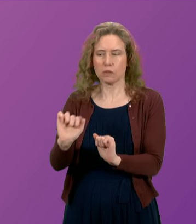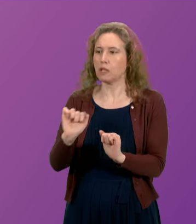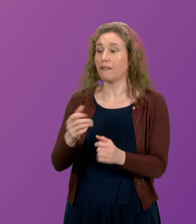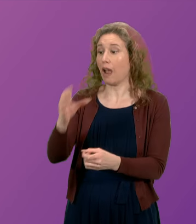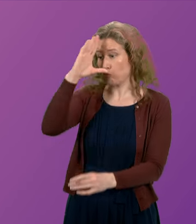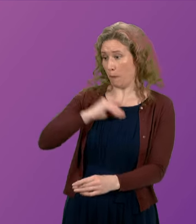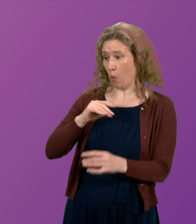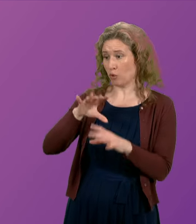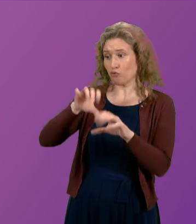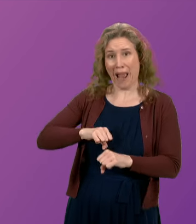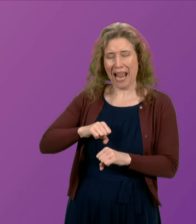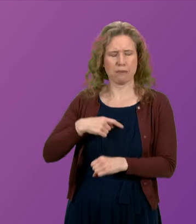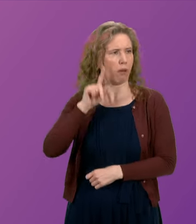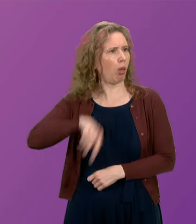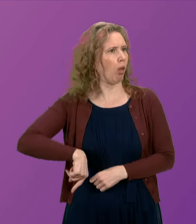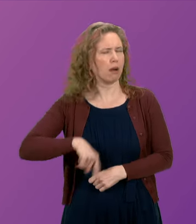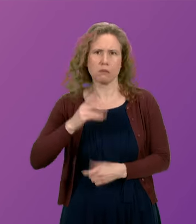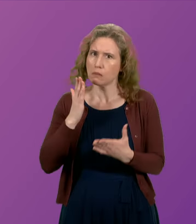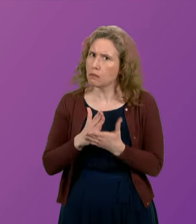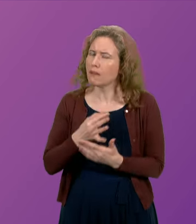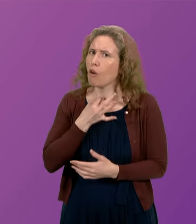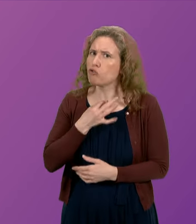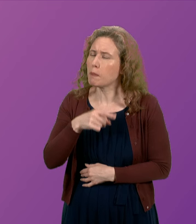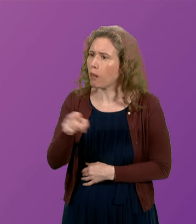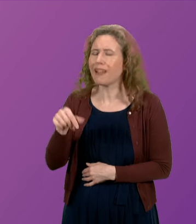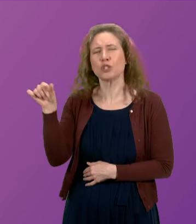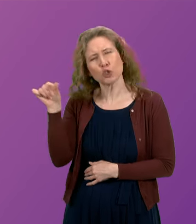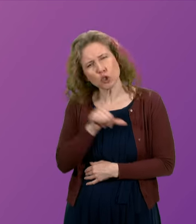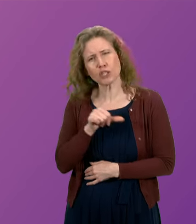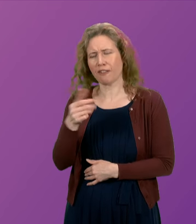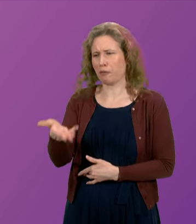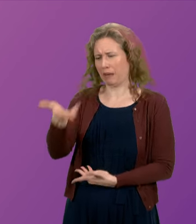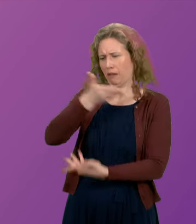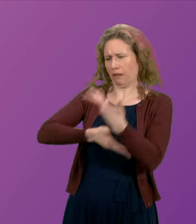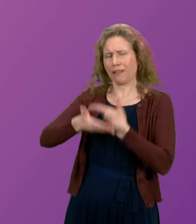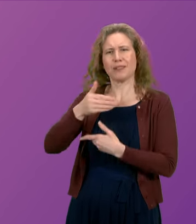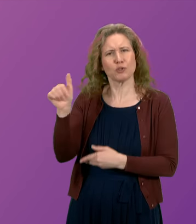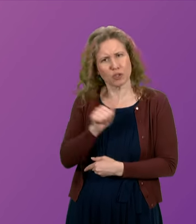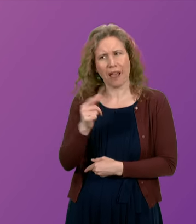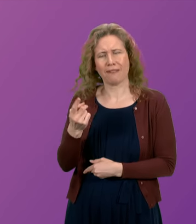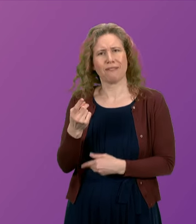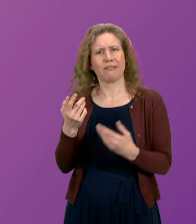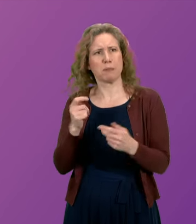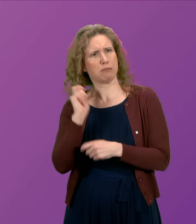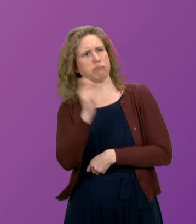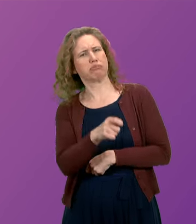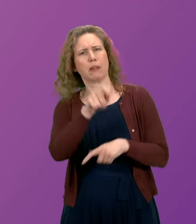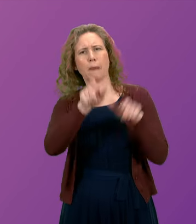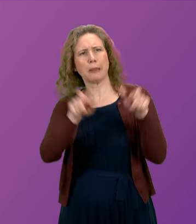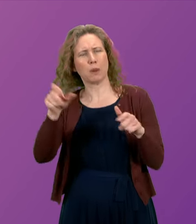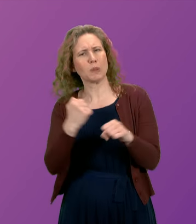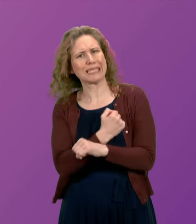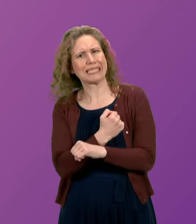and that these women were vulnerable and should have had their chance to be heard before a jury and furthermore